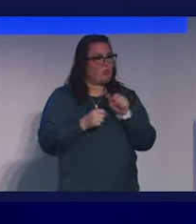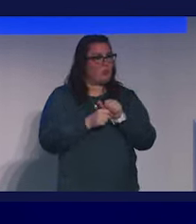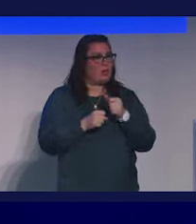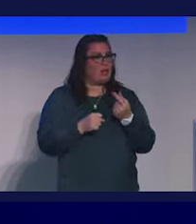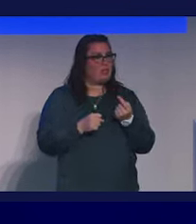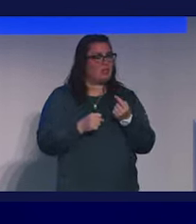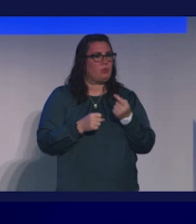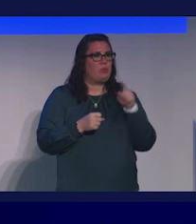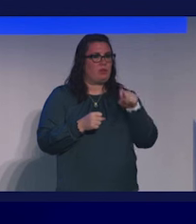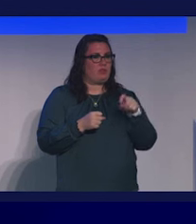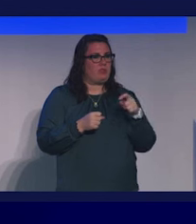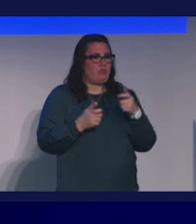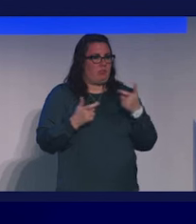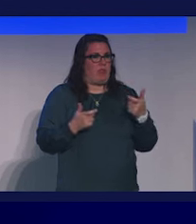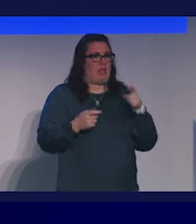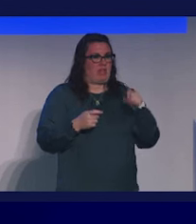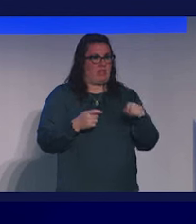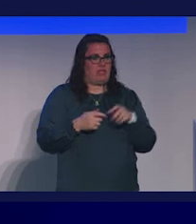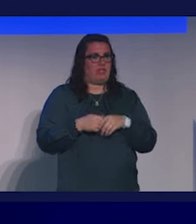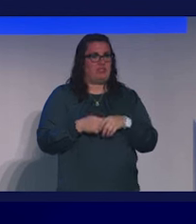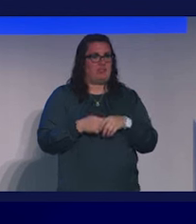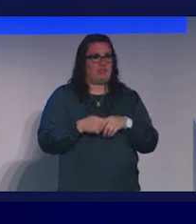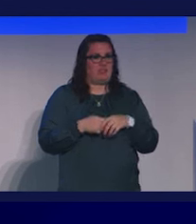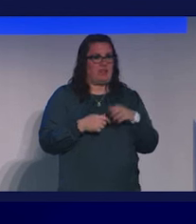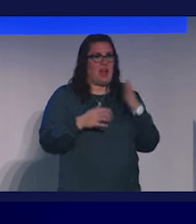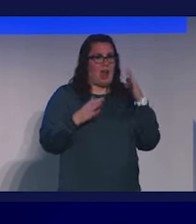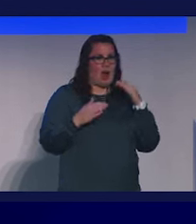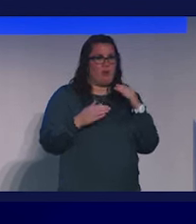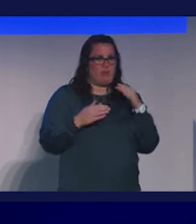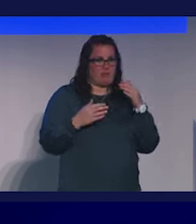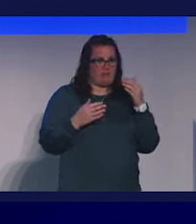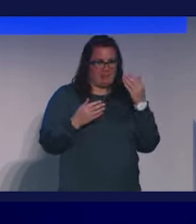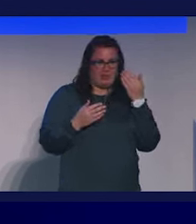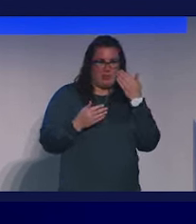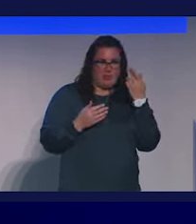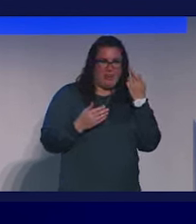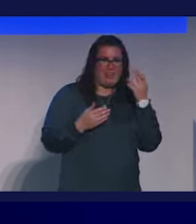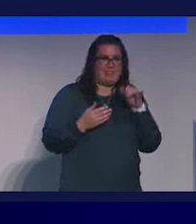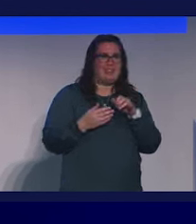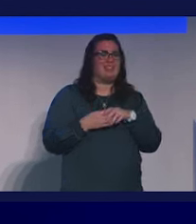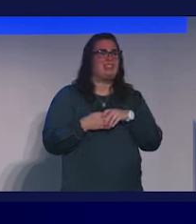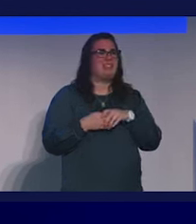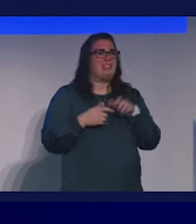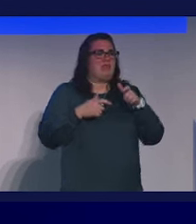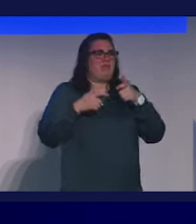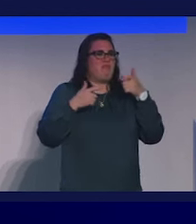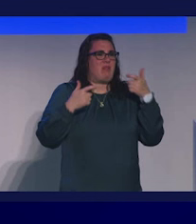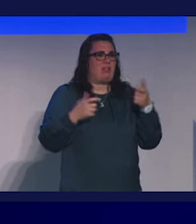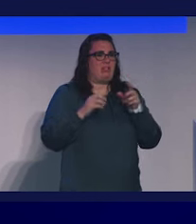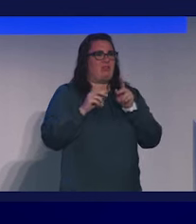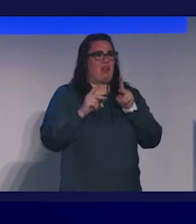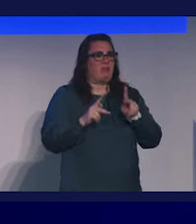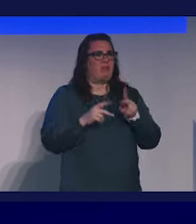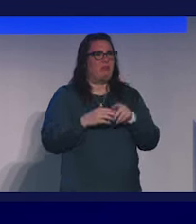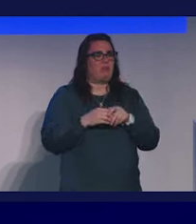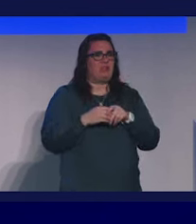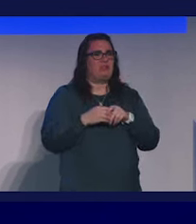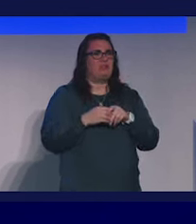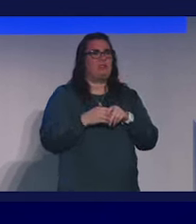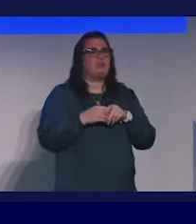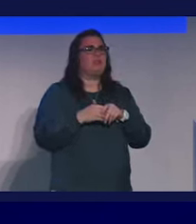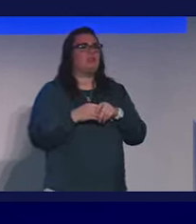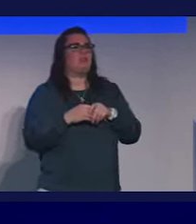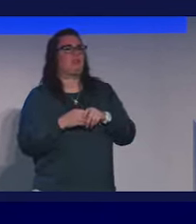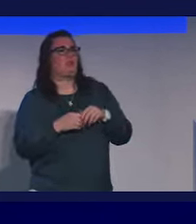We have a huge need. I hope I've convinced you of that if you needed convincing. And there's massive, massive opportunity. We